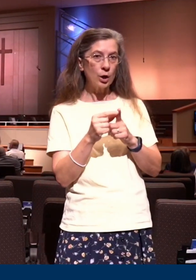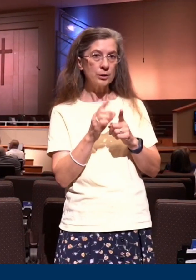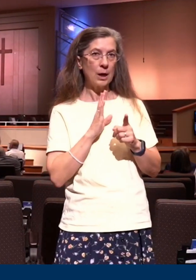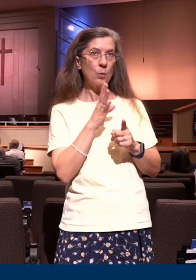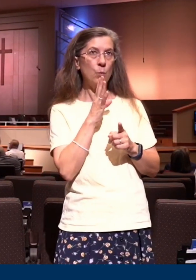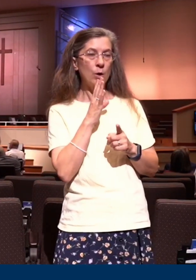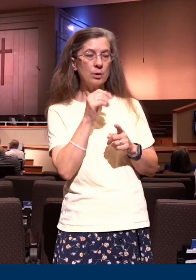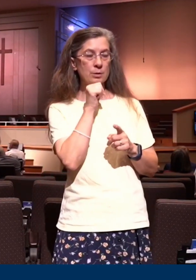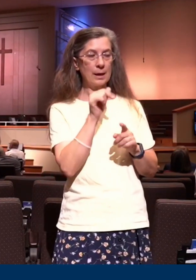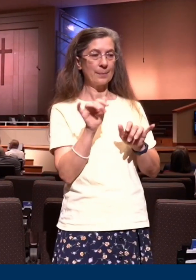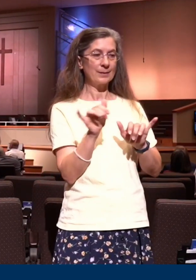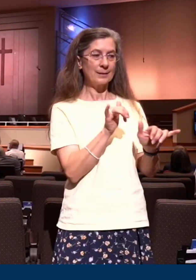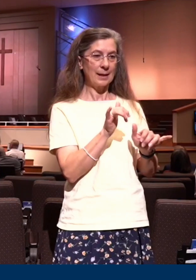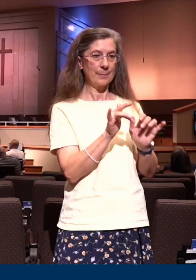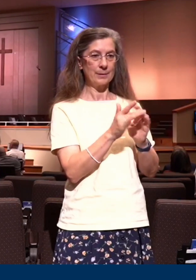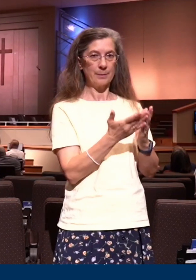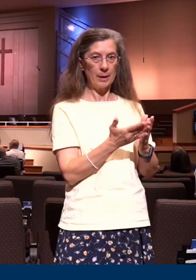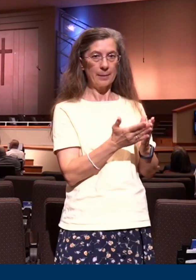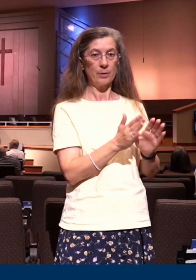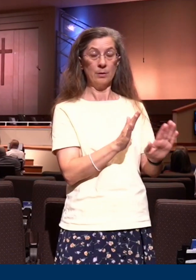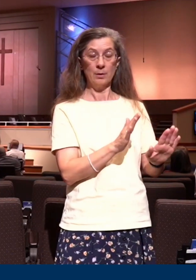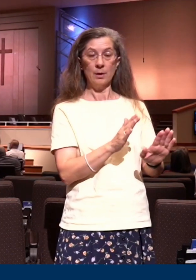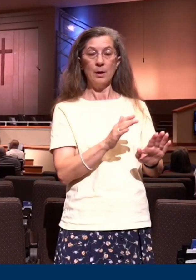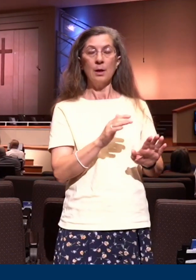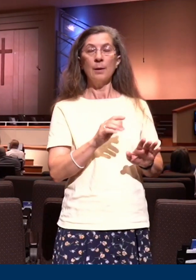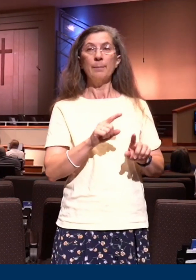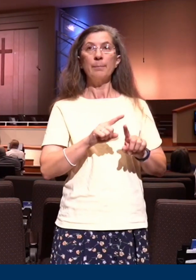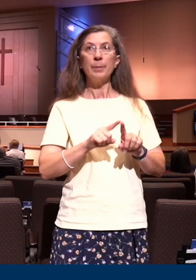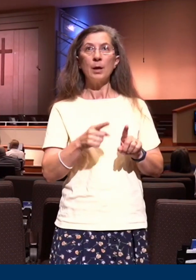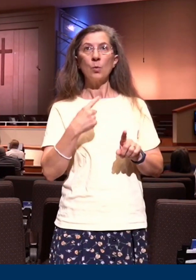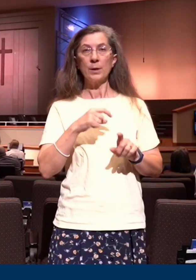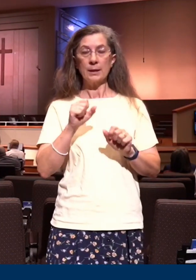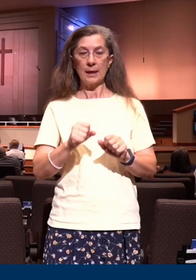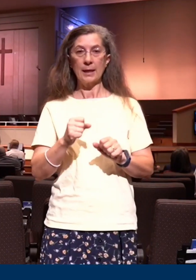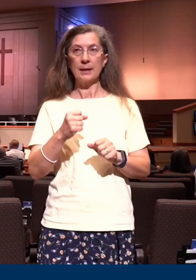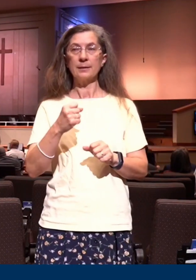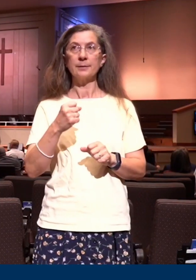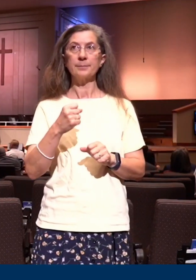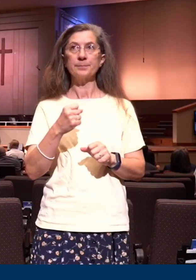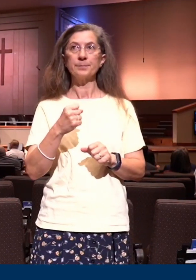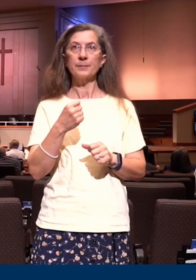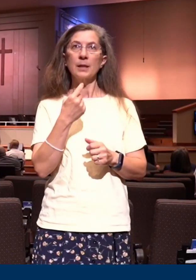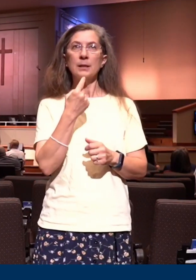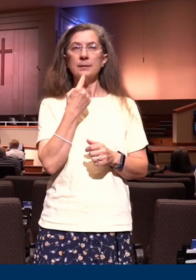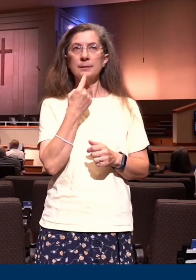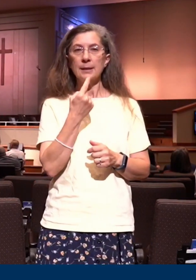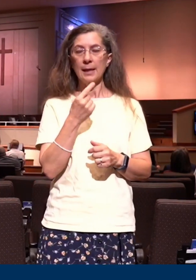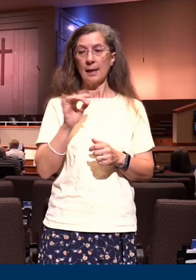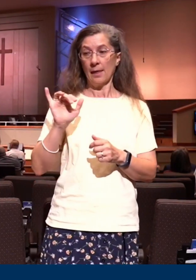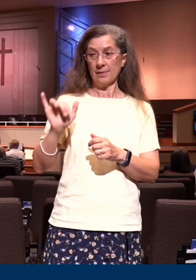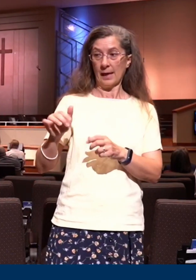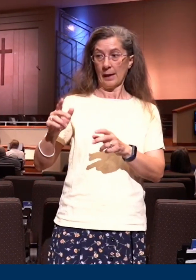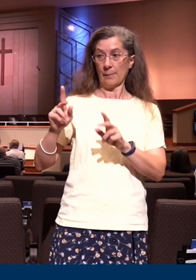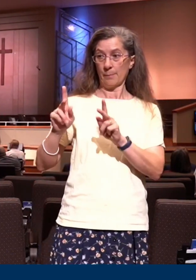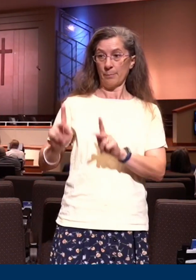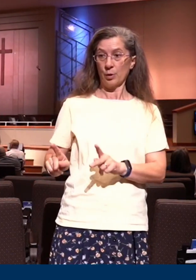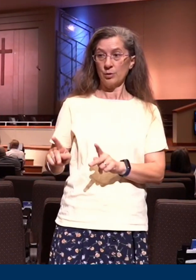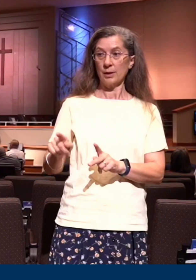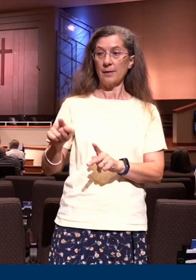that. But there is a way in which you can say that person is a living Bible, or they are living out